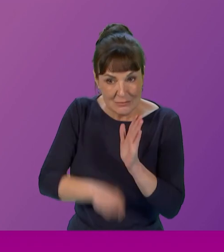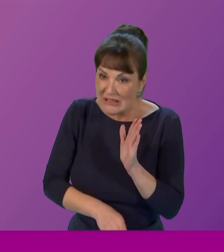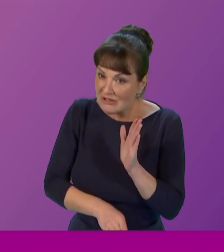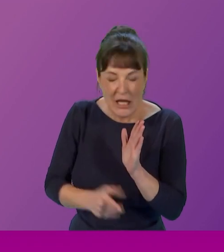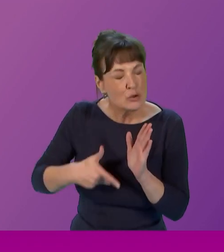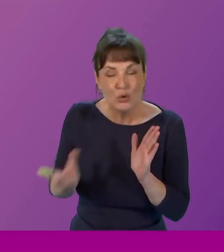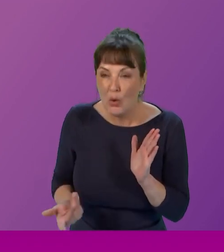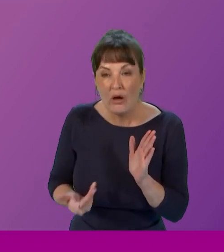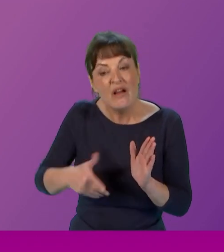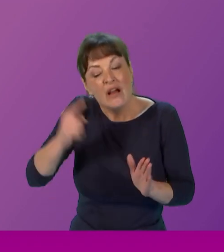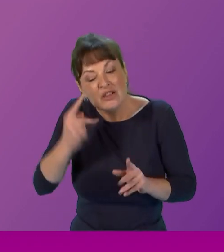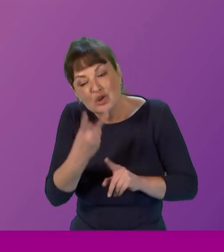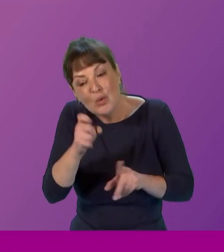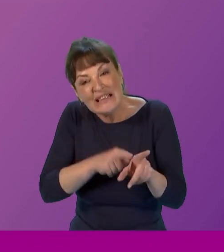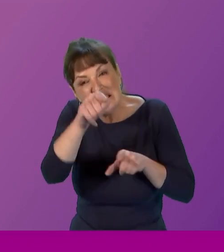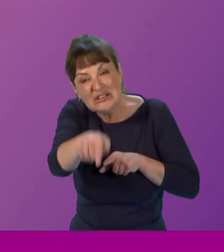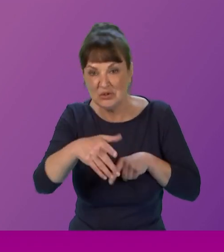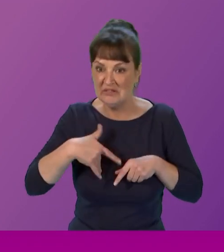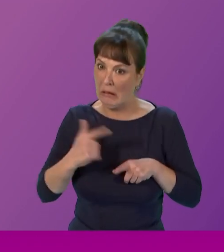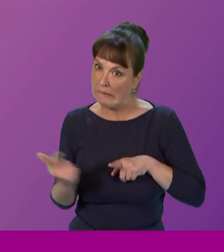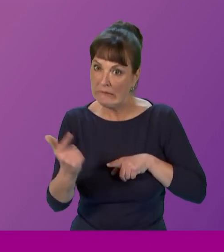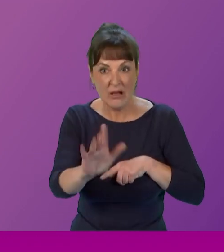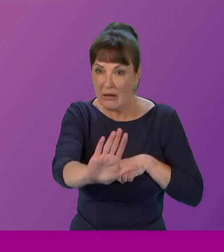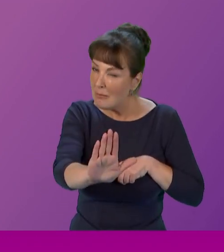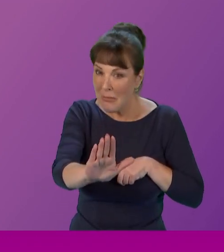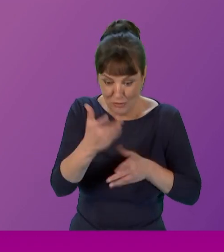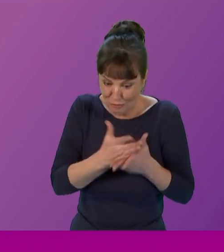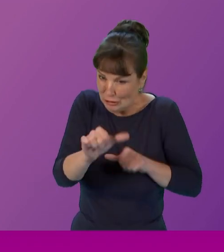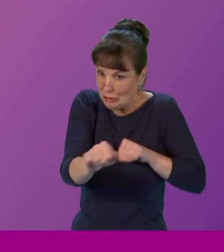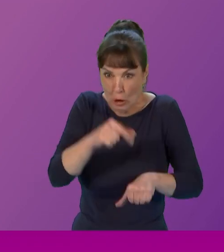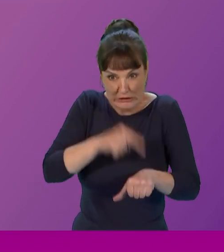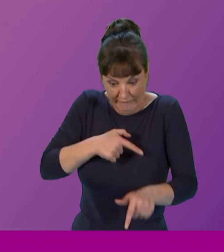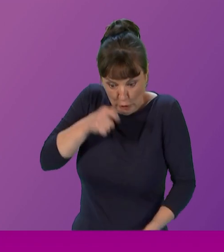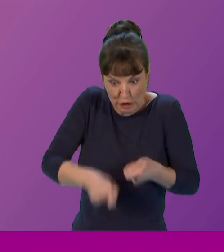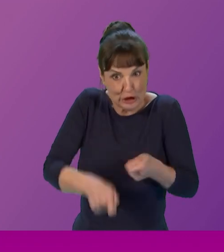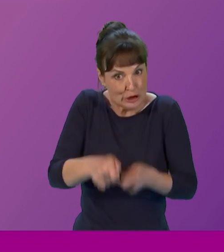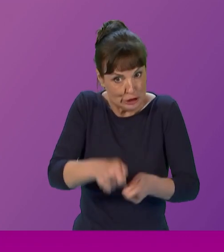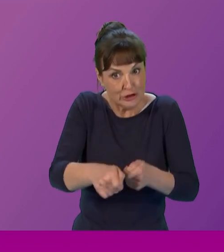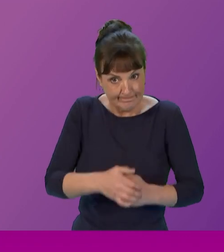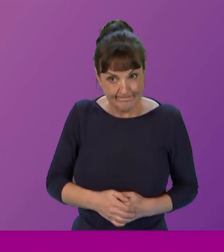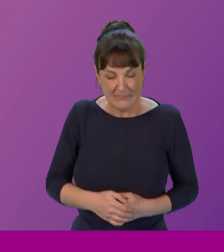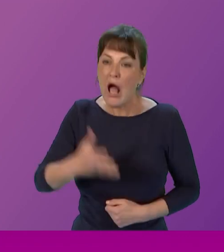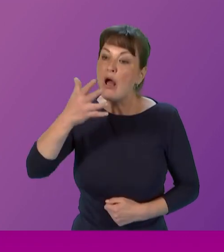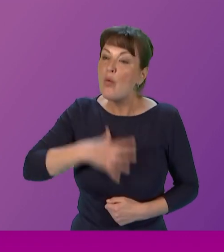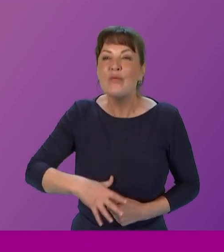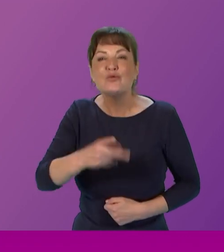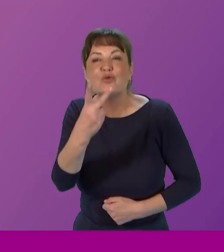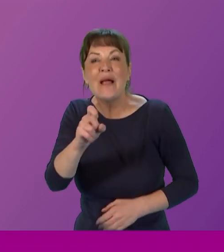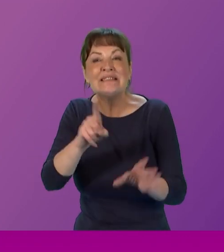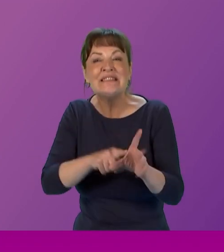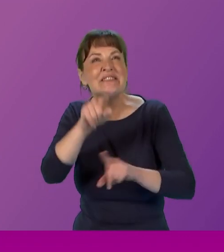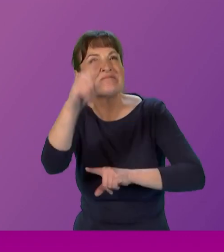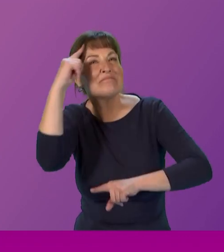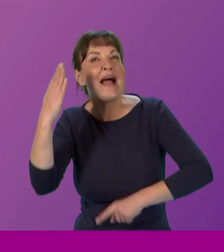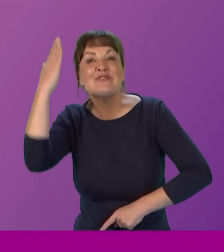a lifetime away but it is actually so little time to make so much change in 20 years I want to see all women being paid equal